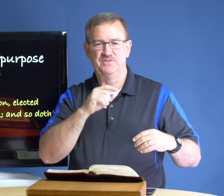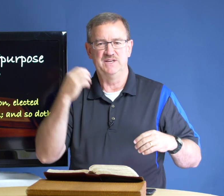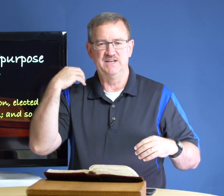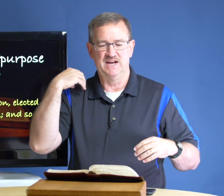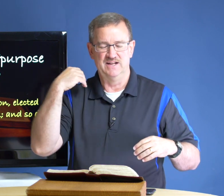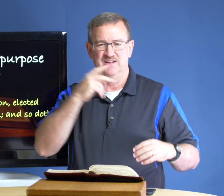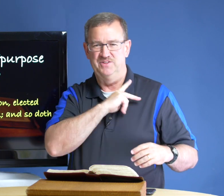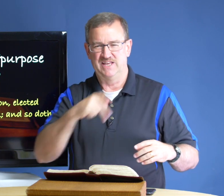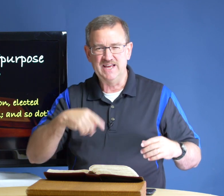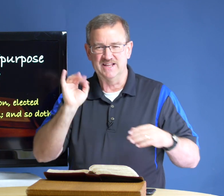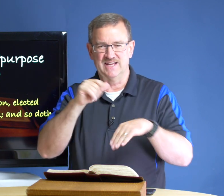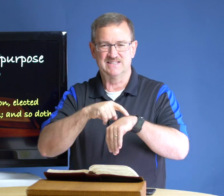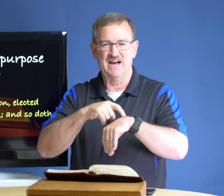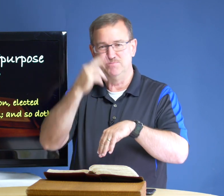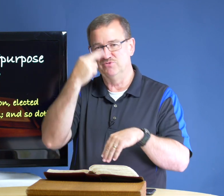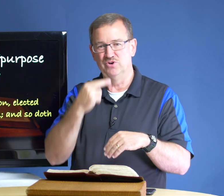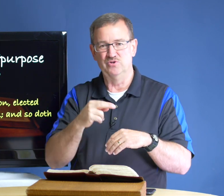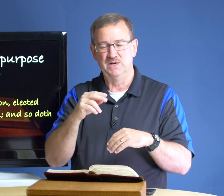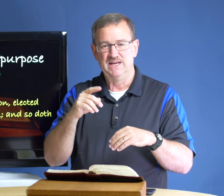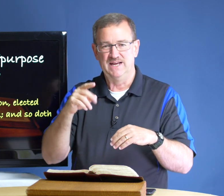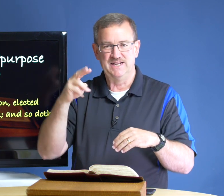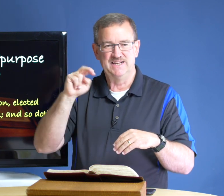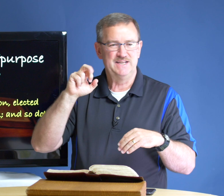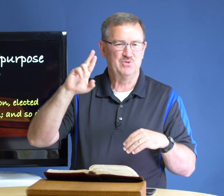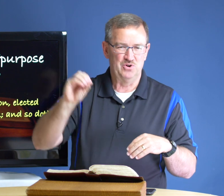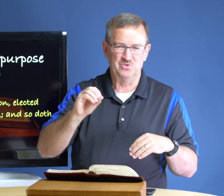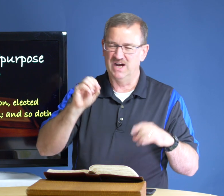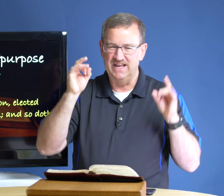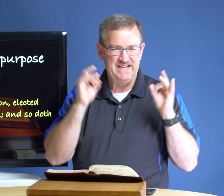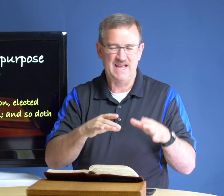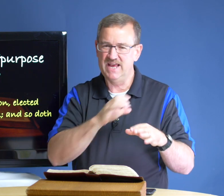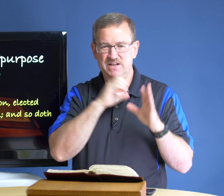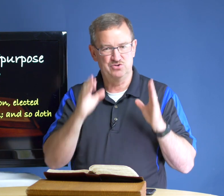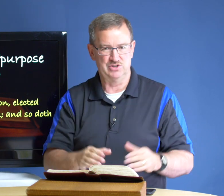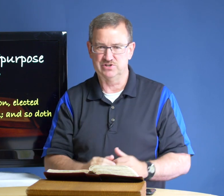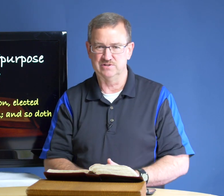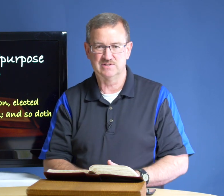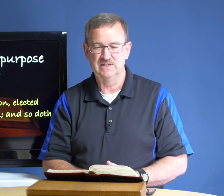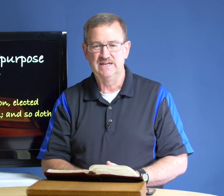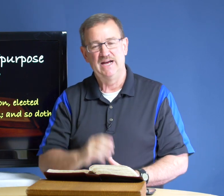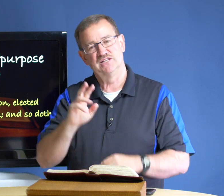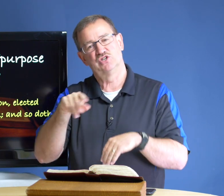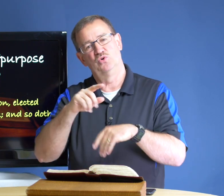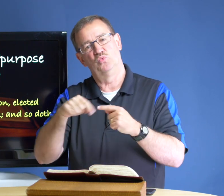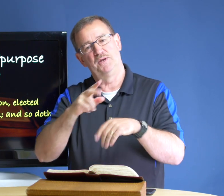the uh the king at that time in rome and nero uh he hated christians and so when